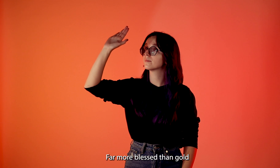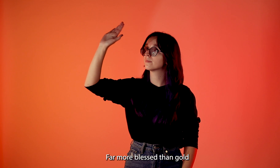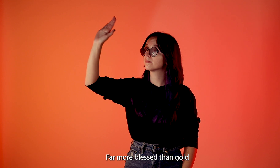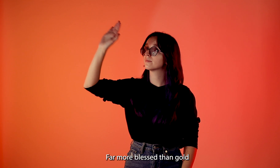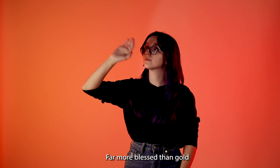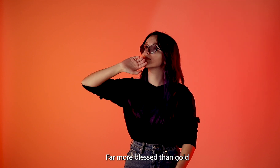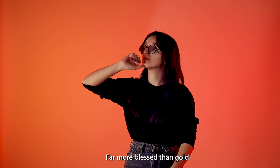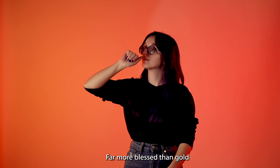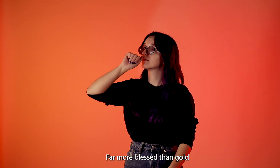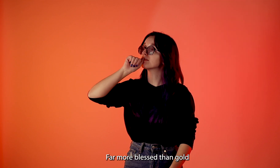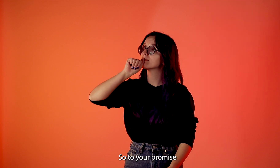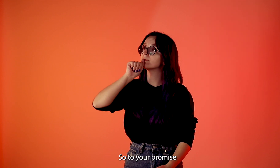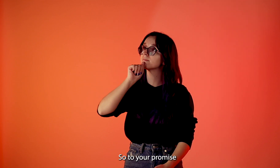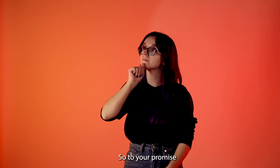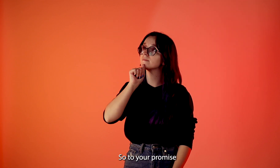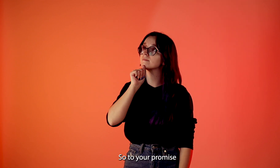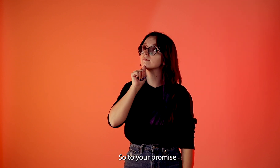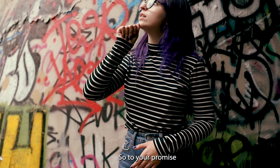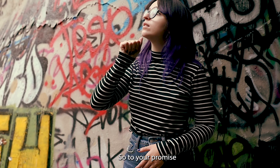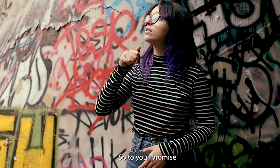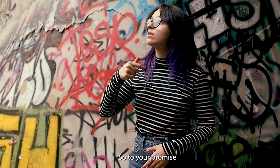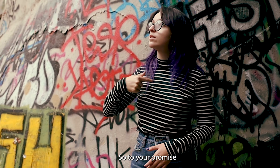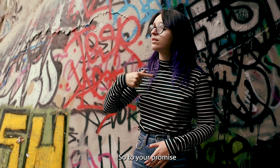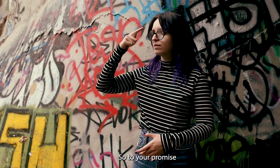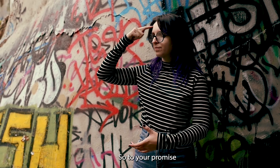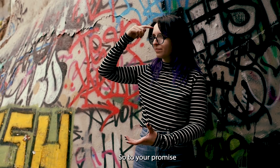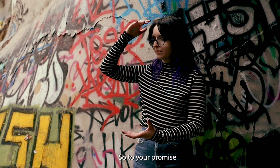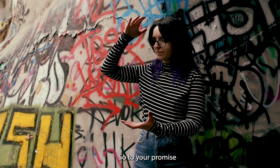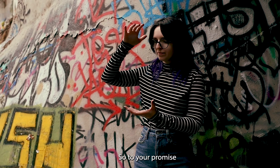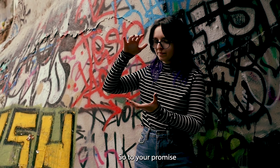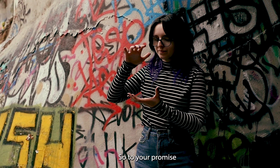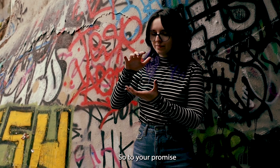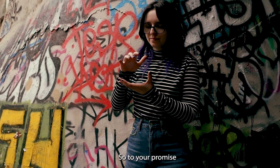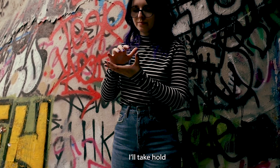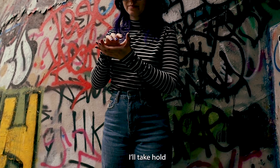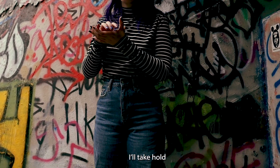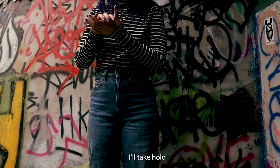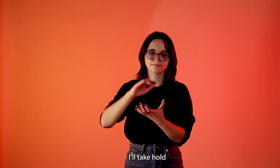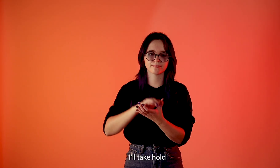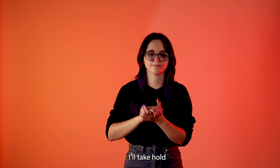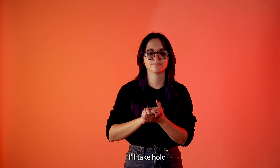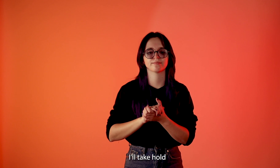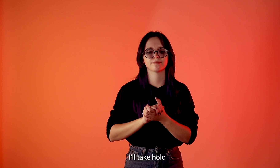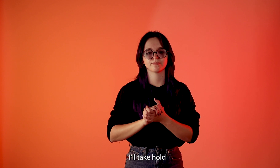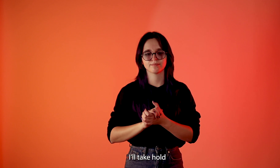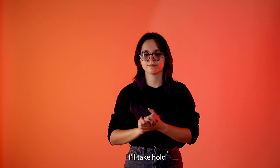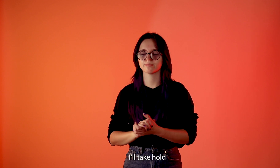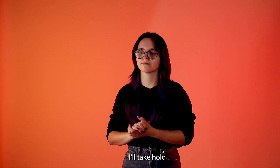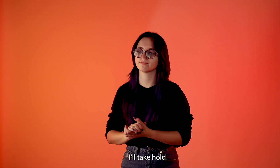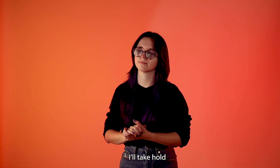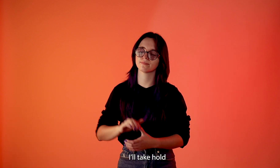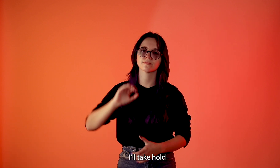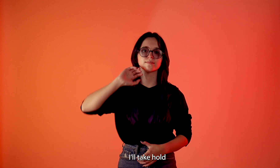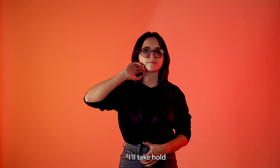So, to your promise, I'll take hold.